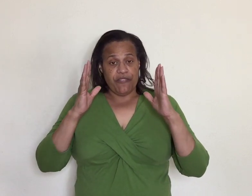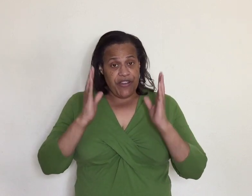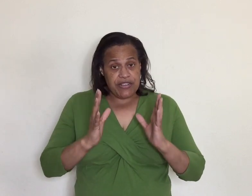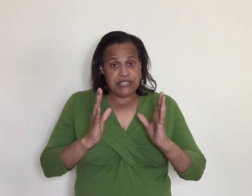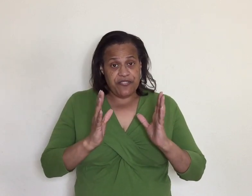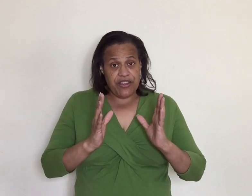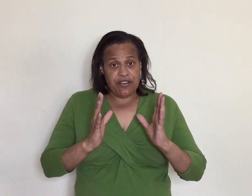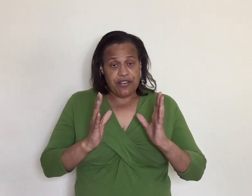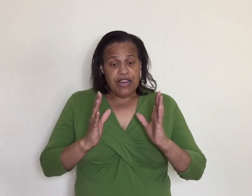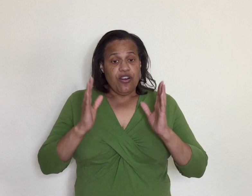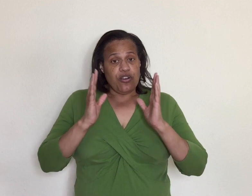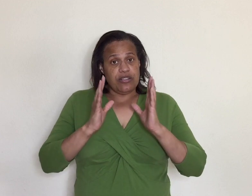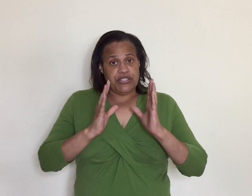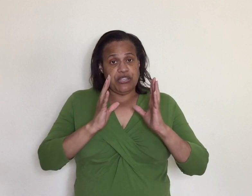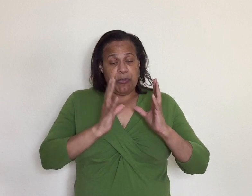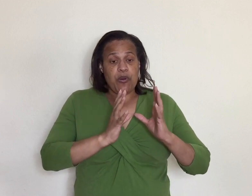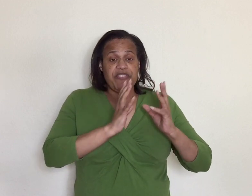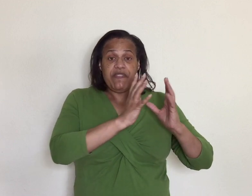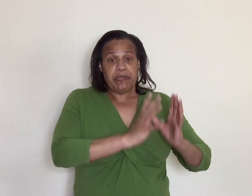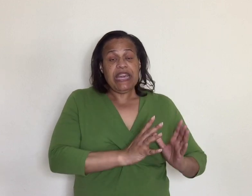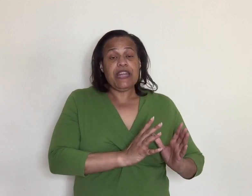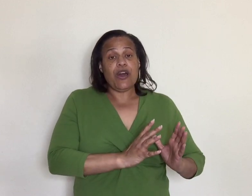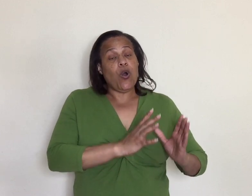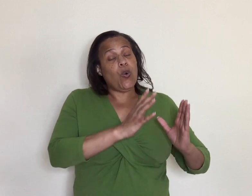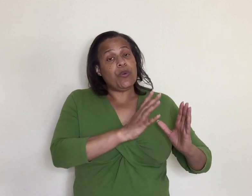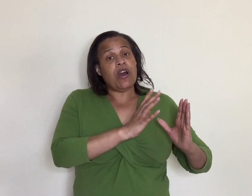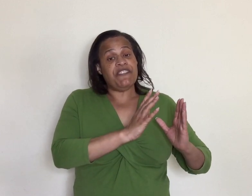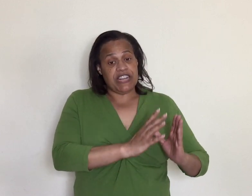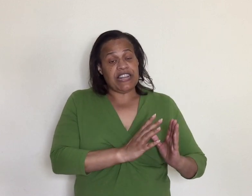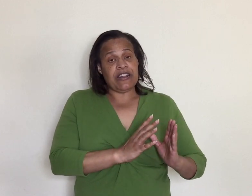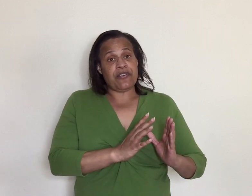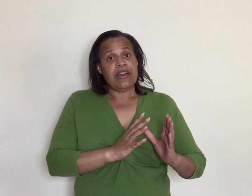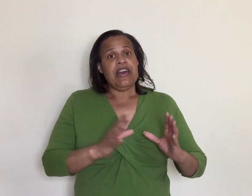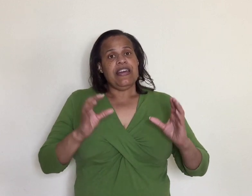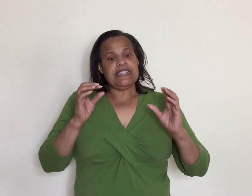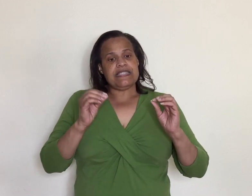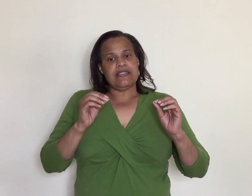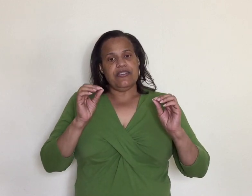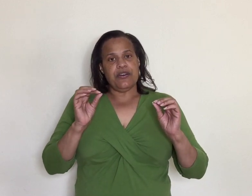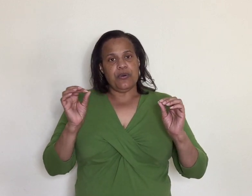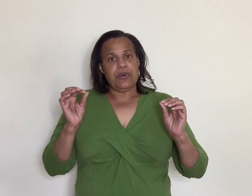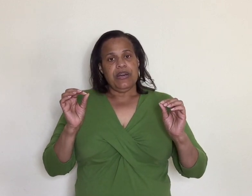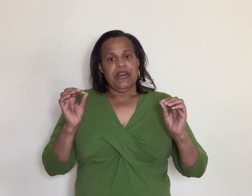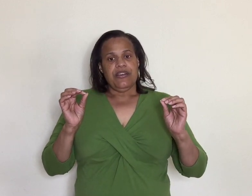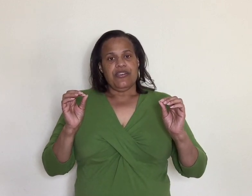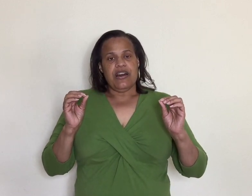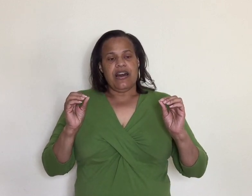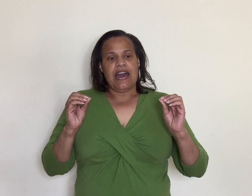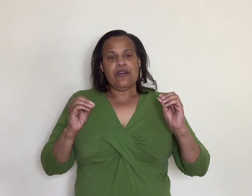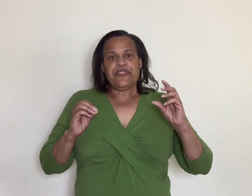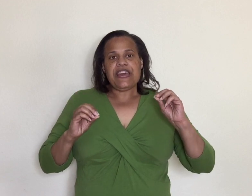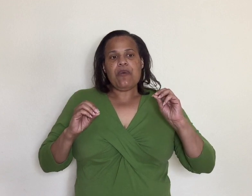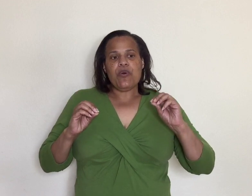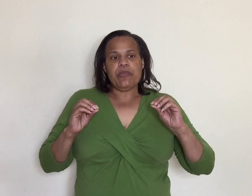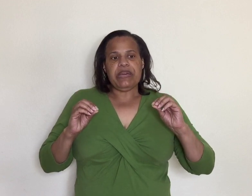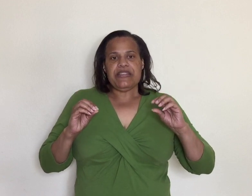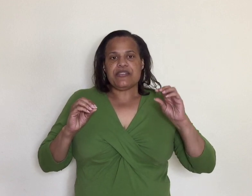they're very severe to the point of even being on a ventilator is you know I don't think I want to be near